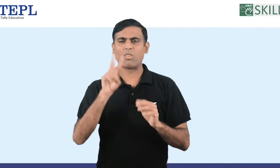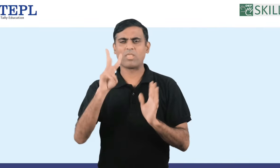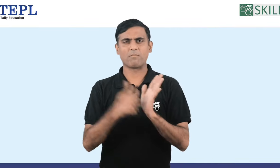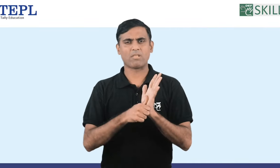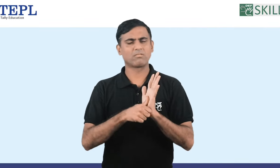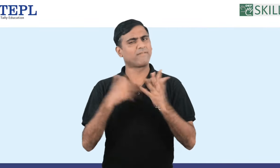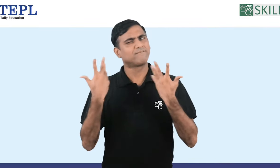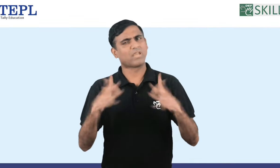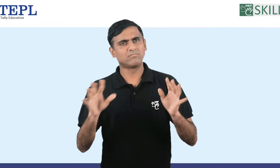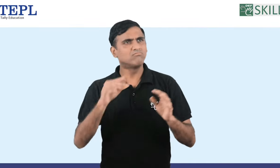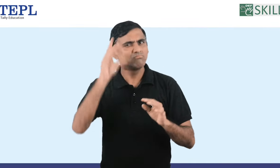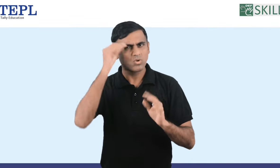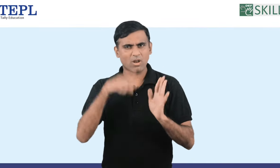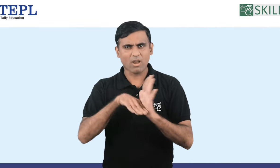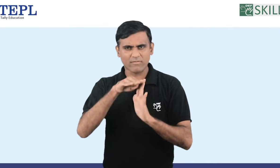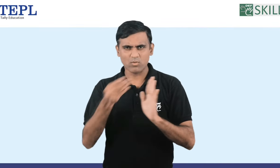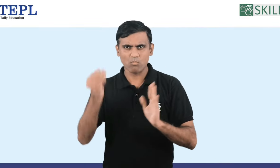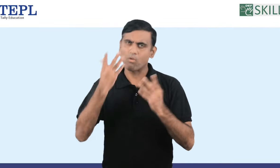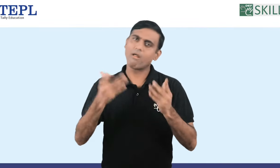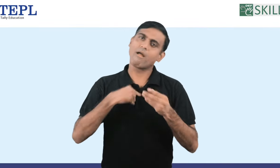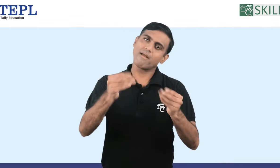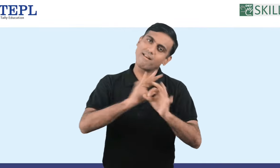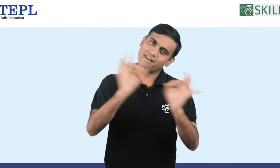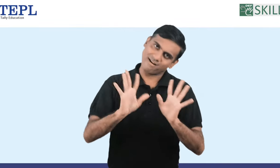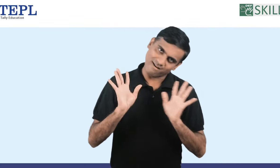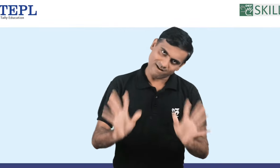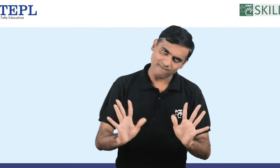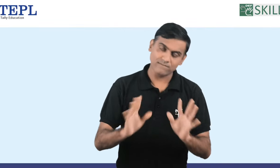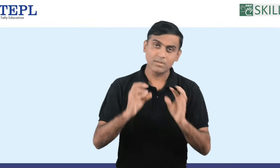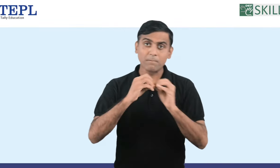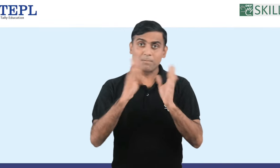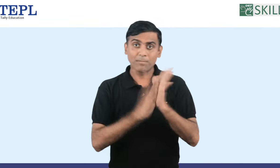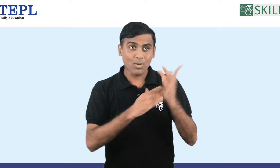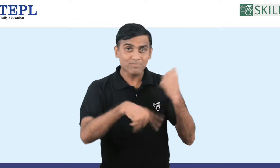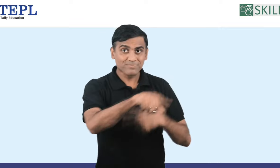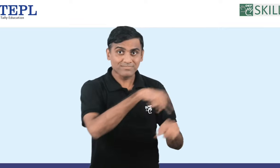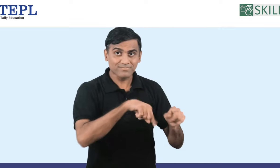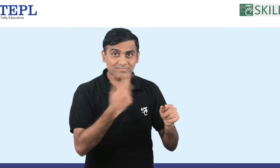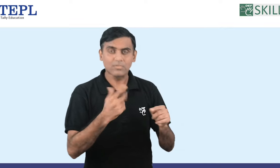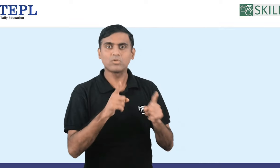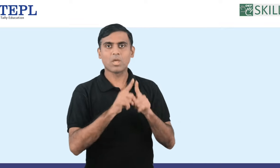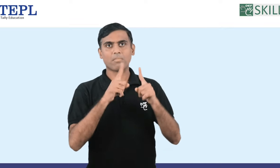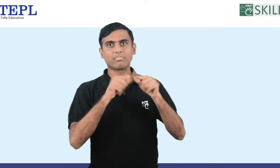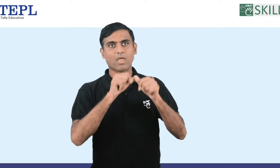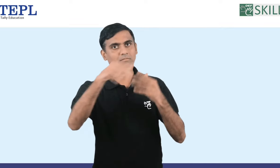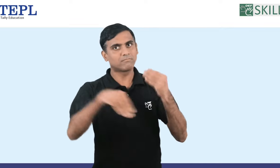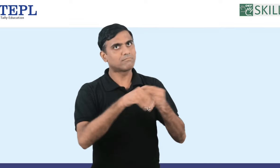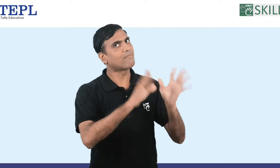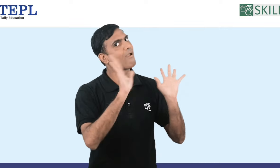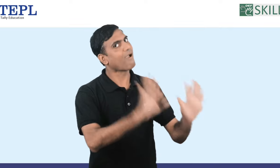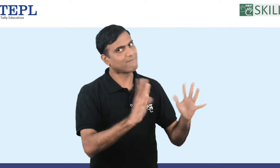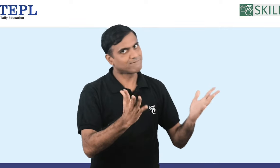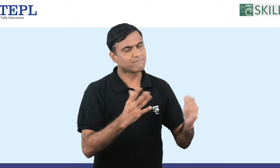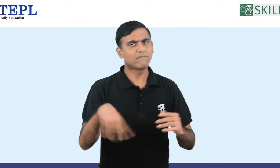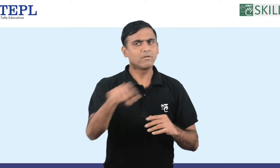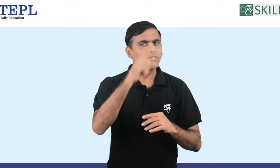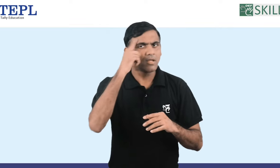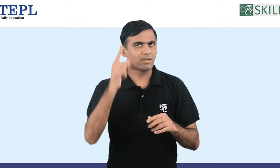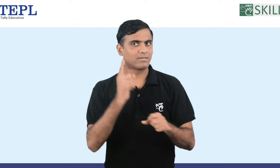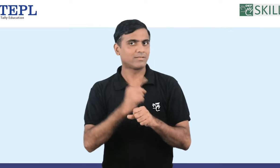wants to learn more advanced tally we have advanced courses as well we have tally courses within bcom as well the courses will be